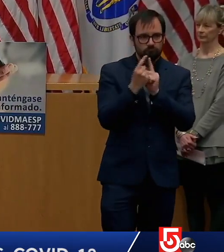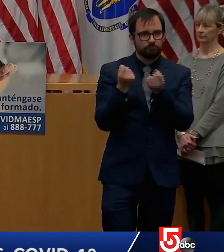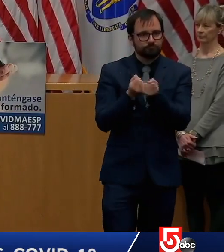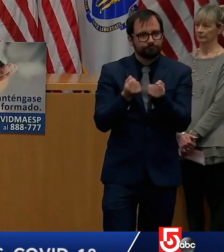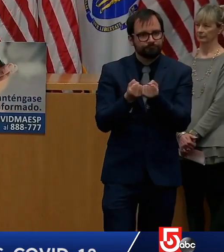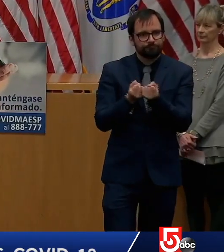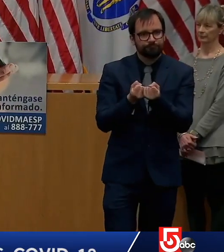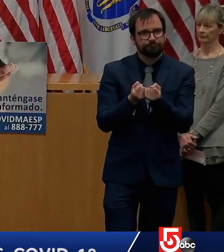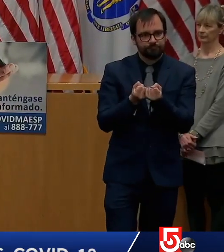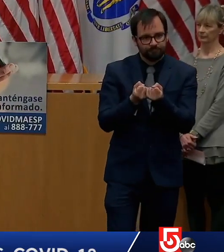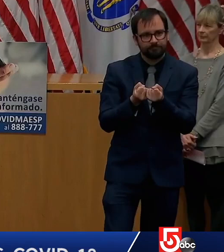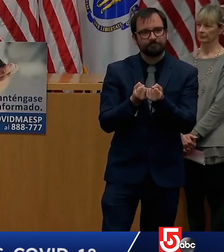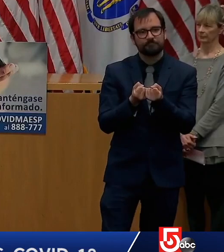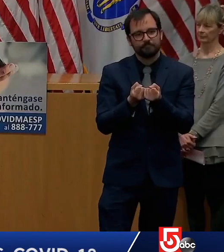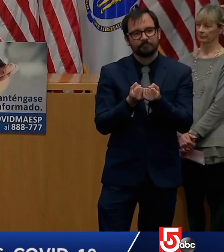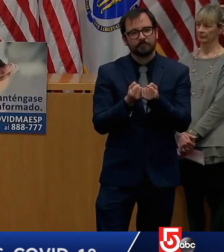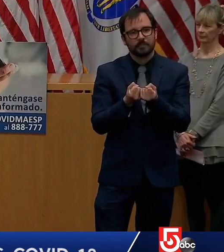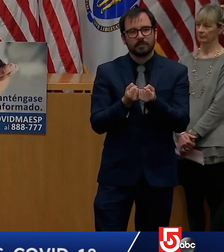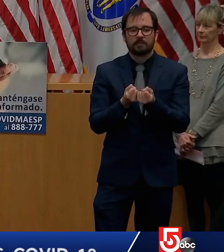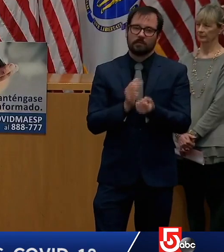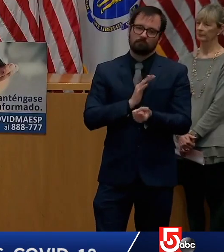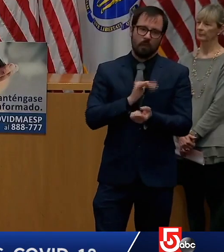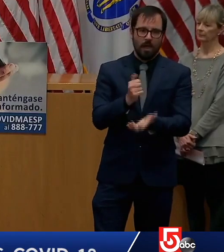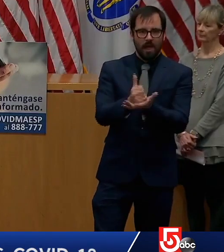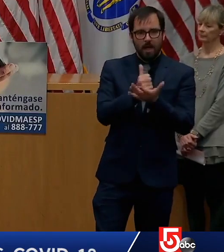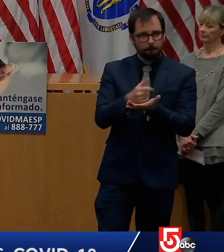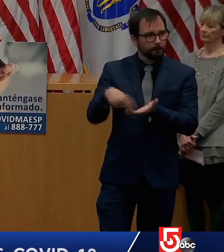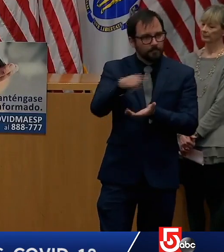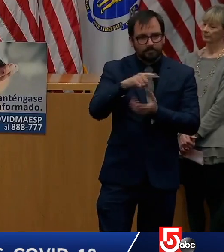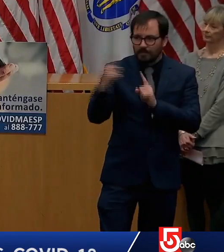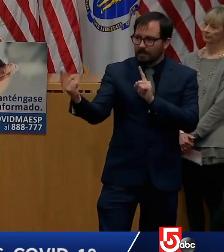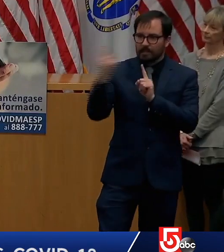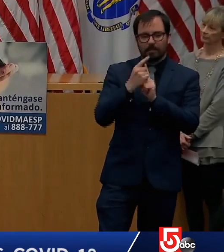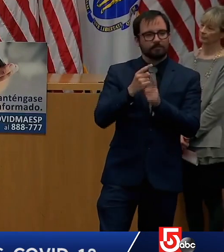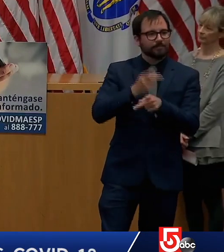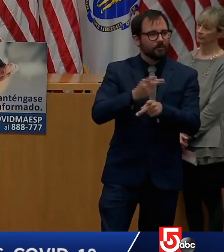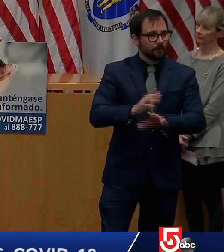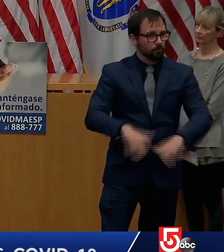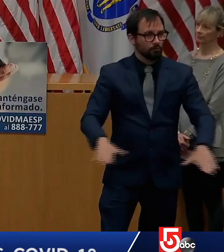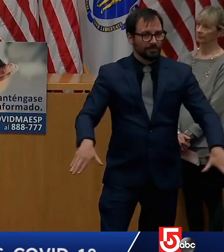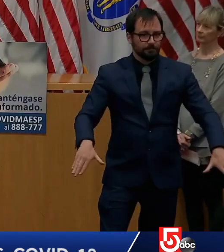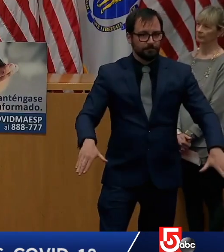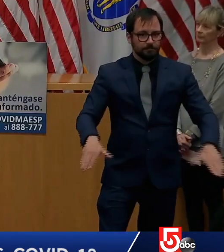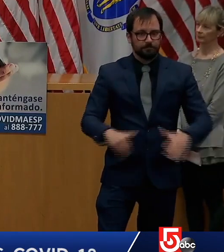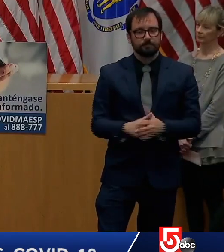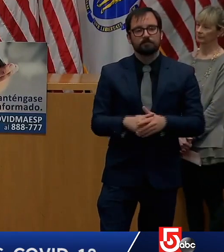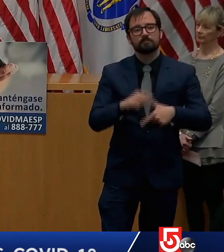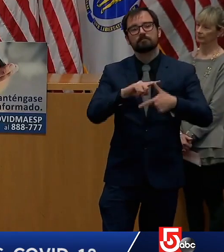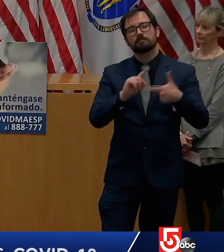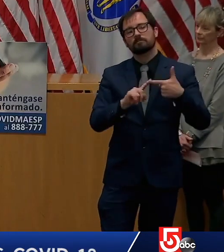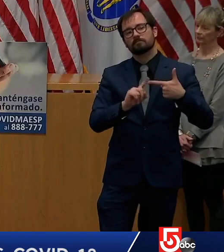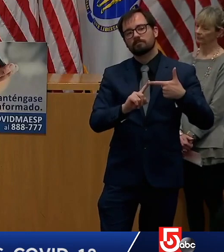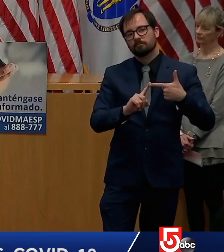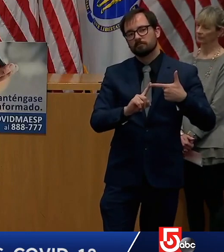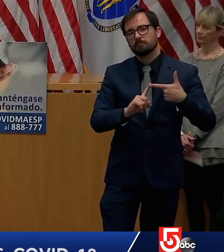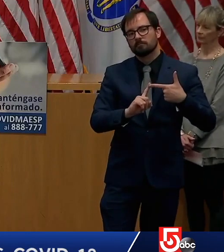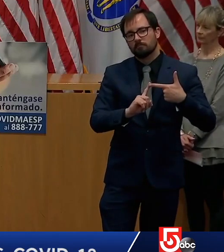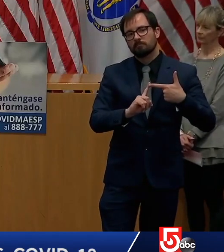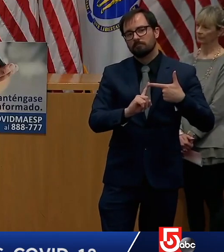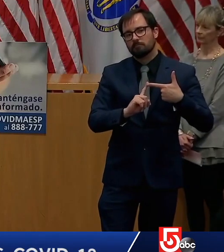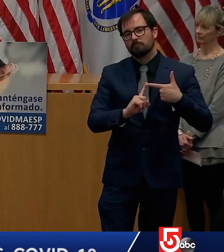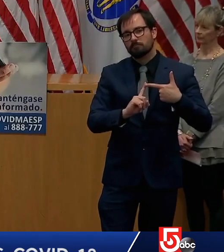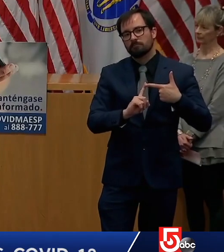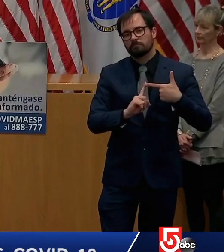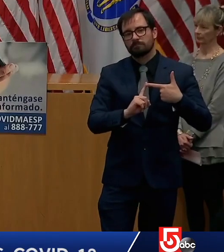For families and children, will both be providing a local resource directory to allow you to find the specific needs that families have